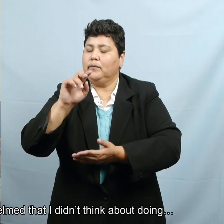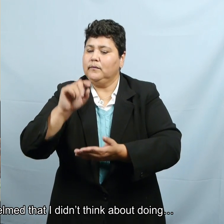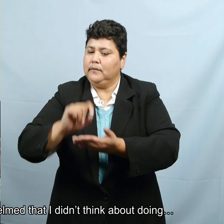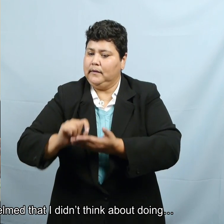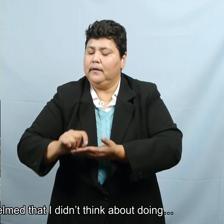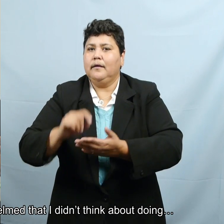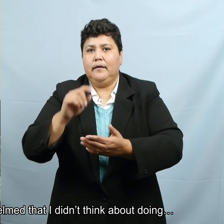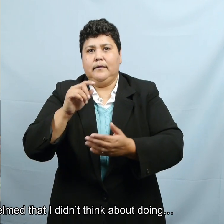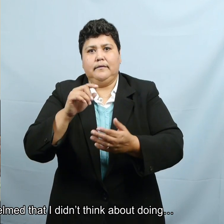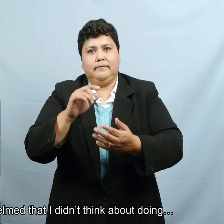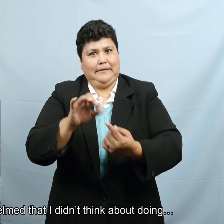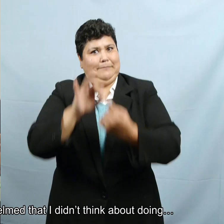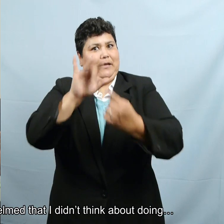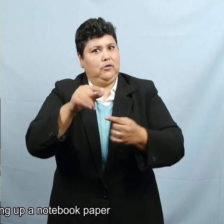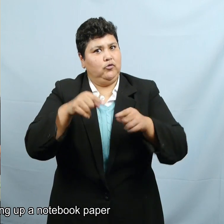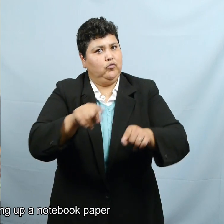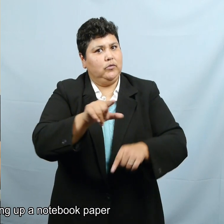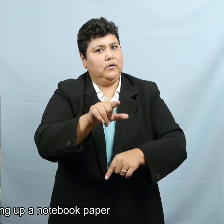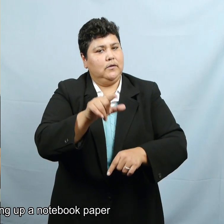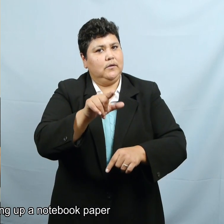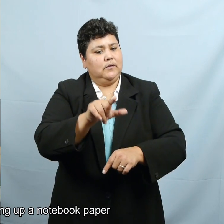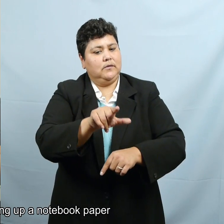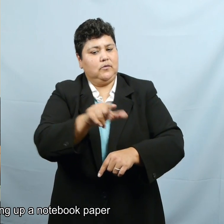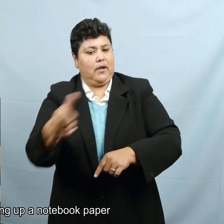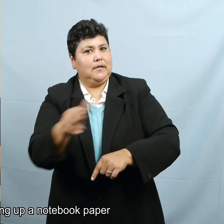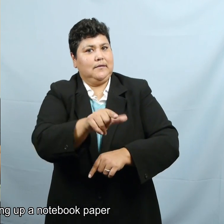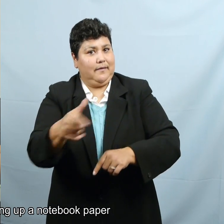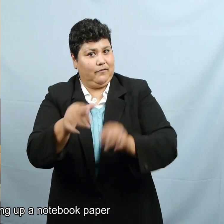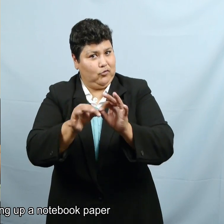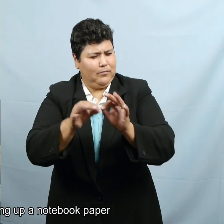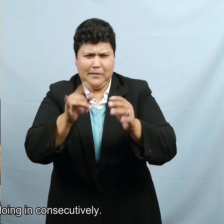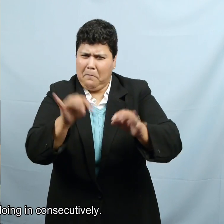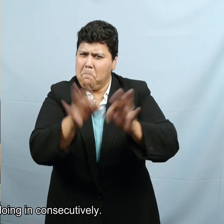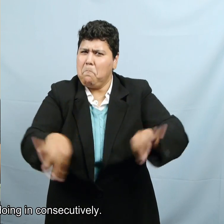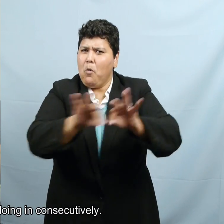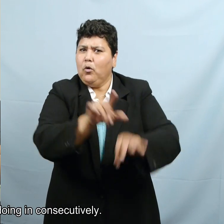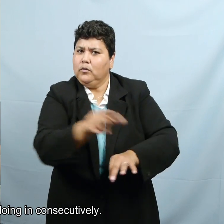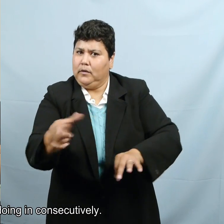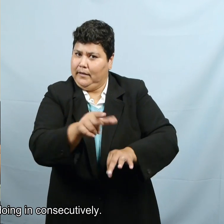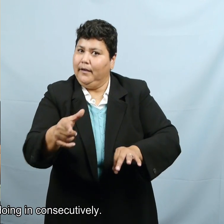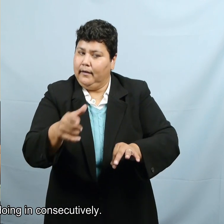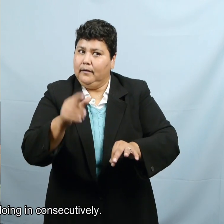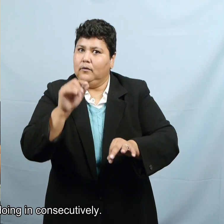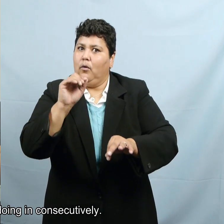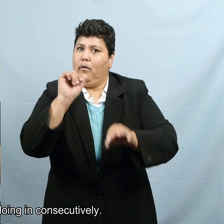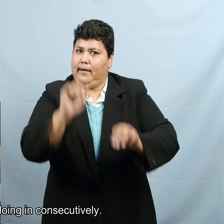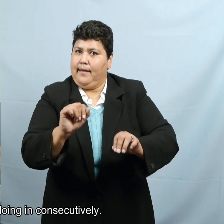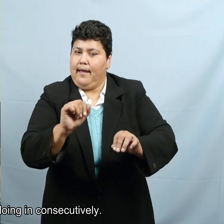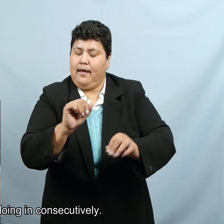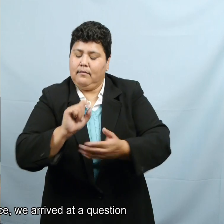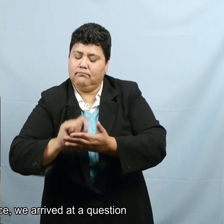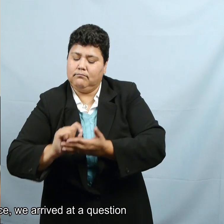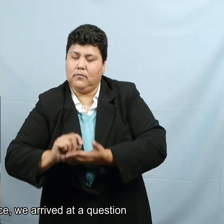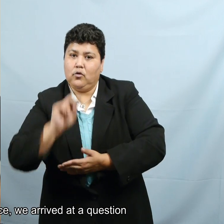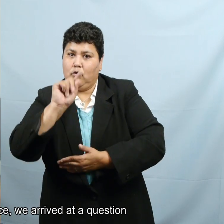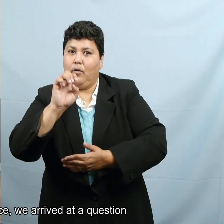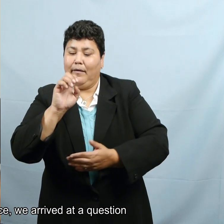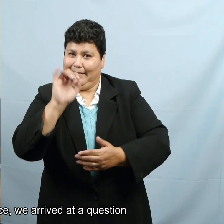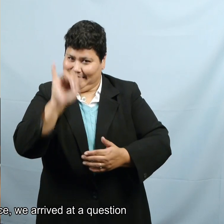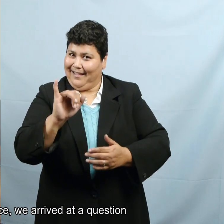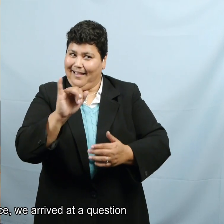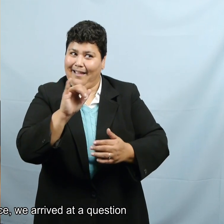didn't think about doing, picking up a notebook paper and doing it consecutively. For